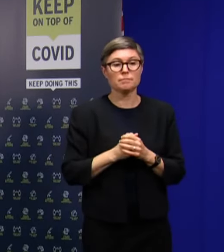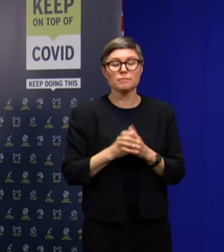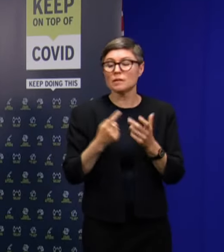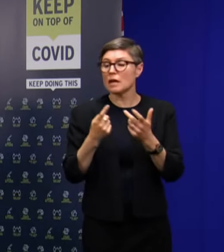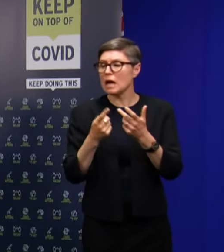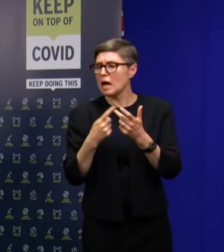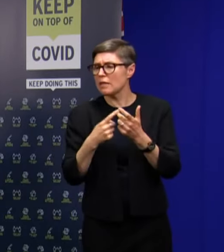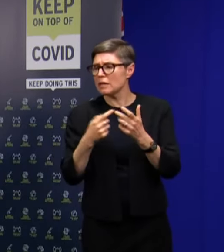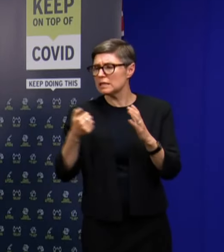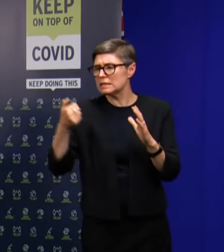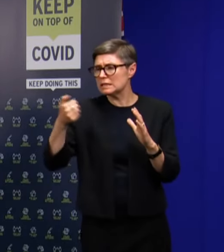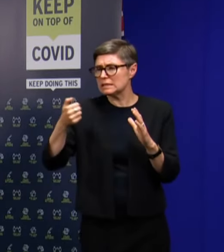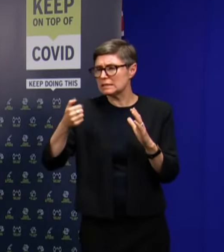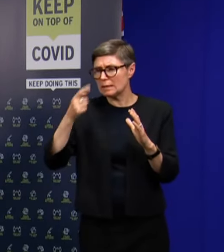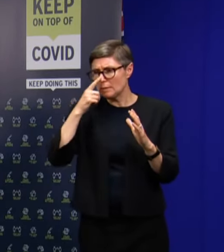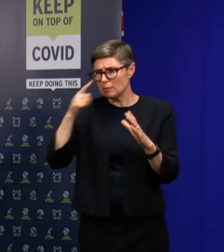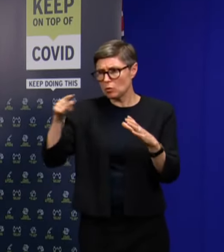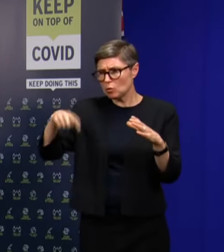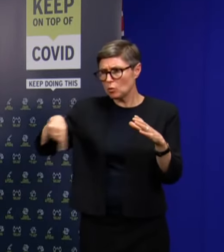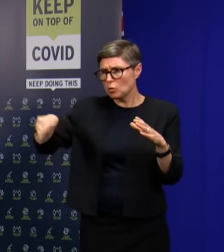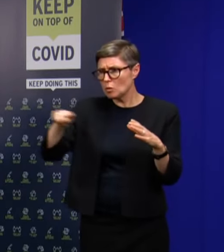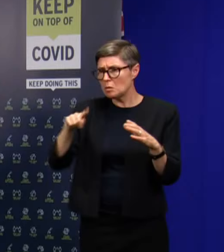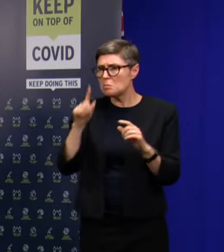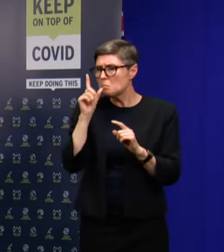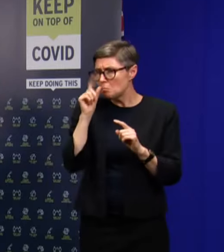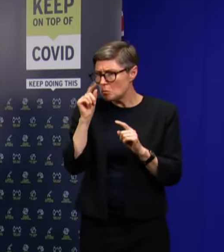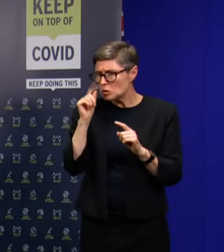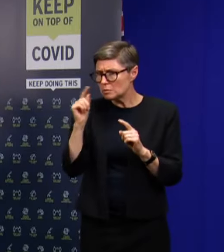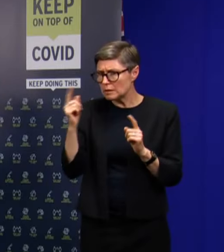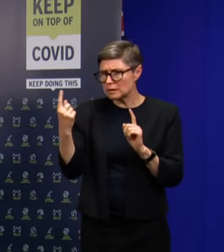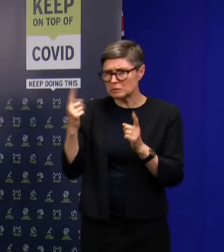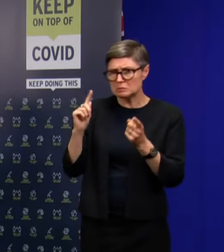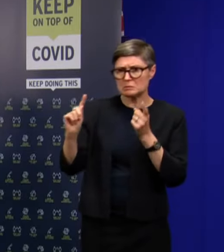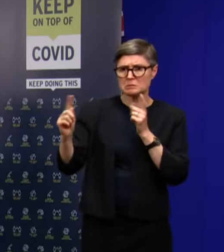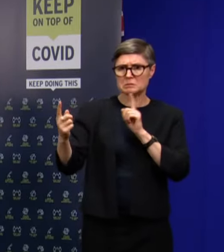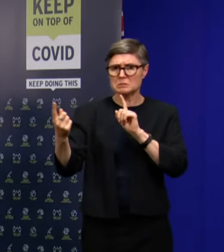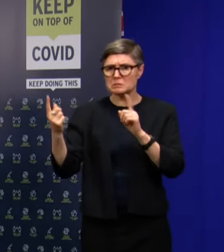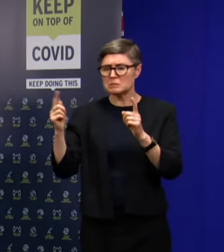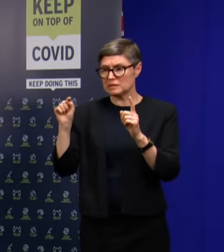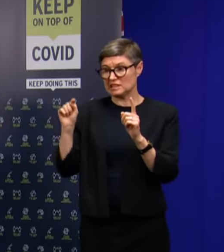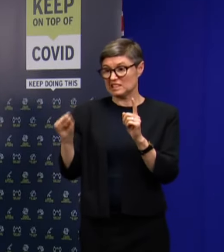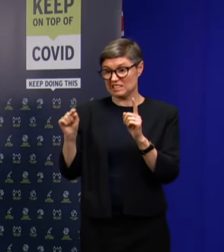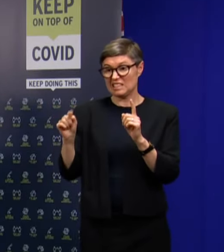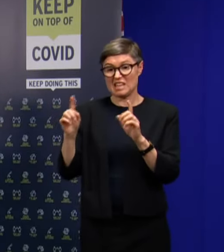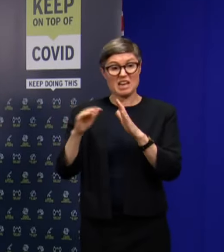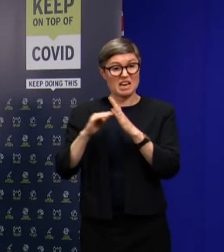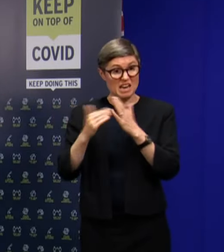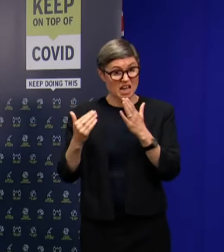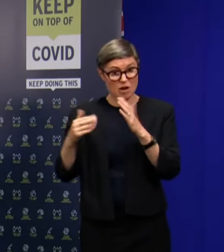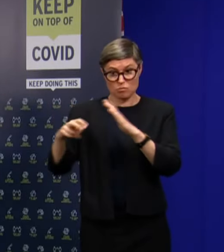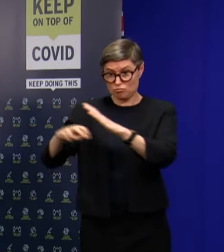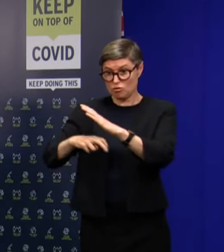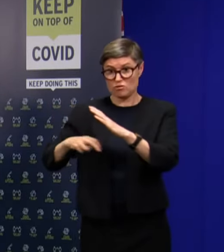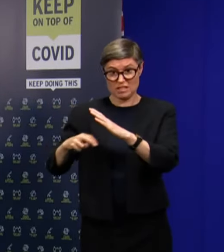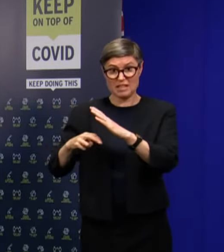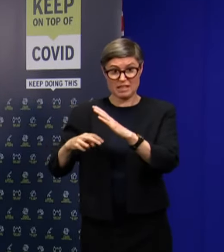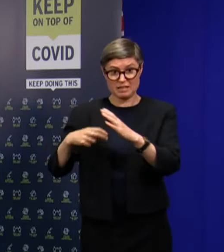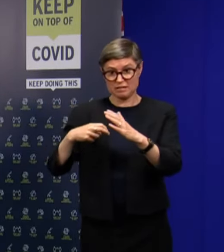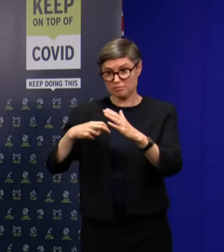as potential casual contacts. Those people have been in quarantine since last night.